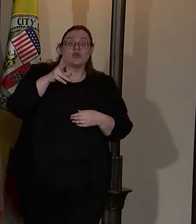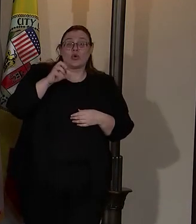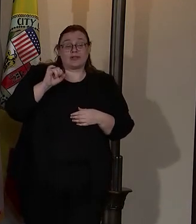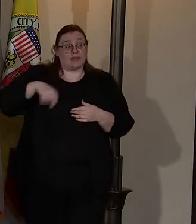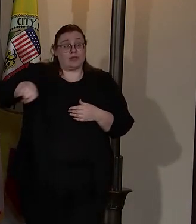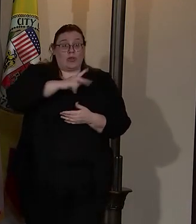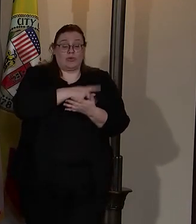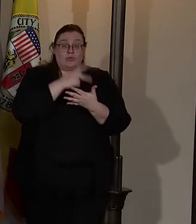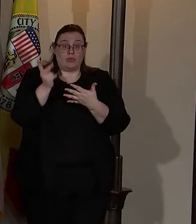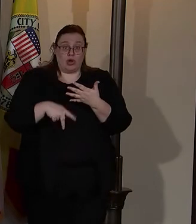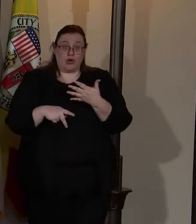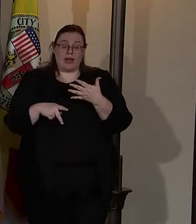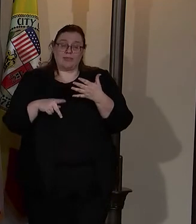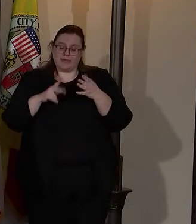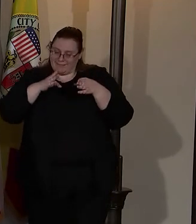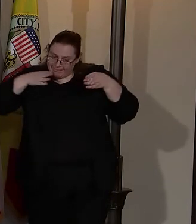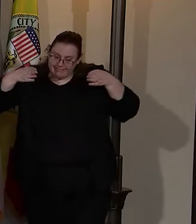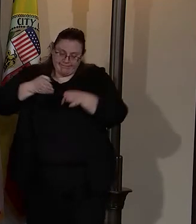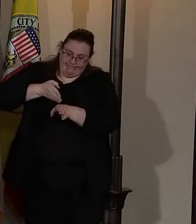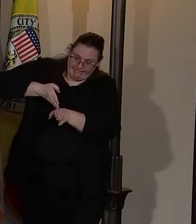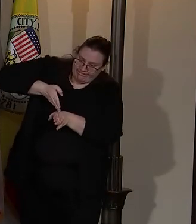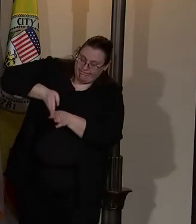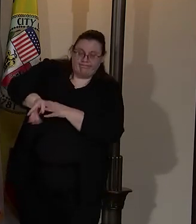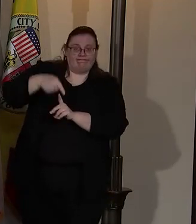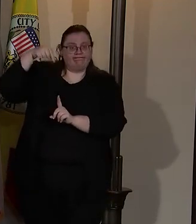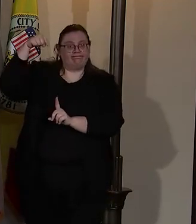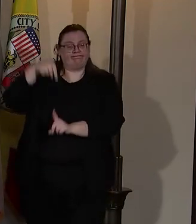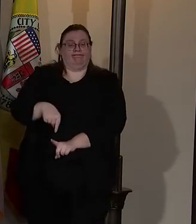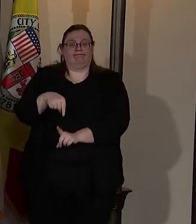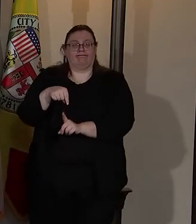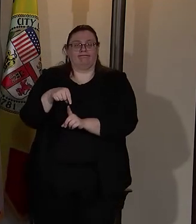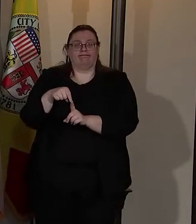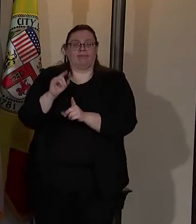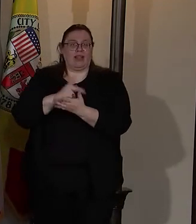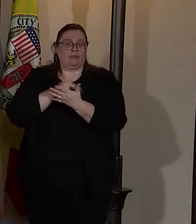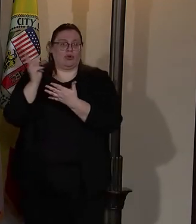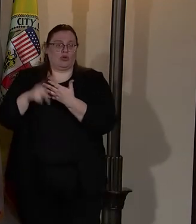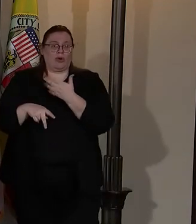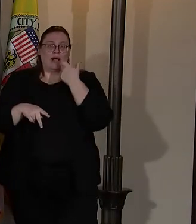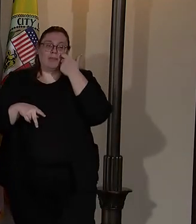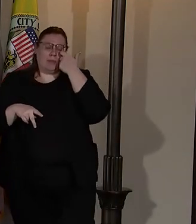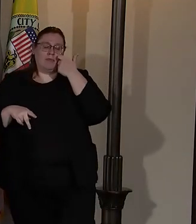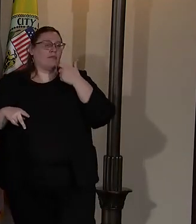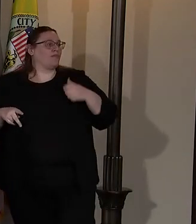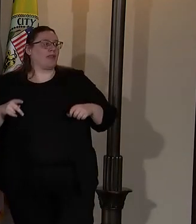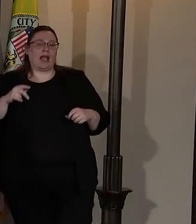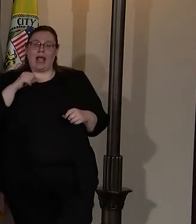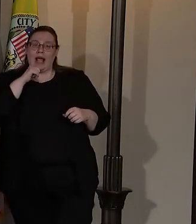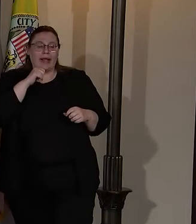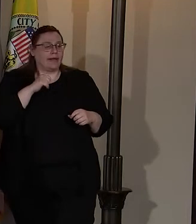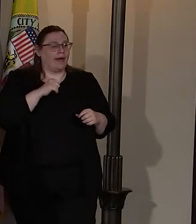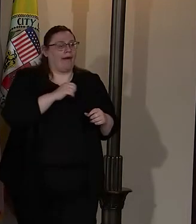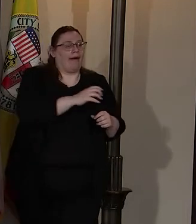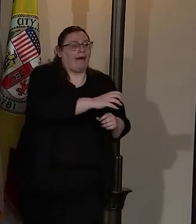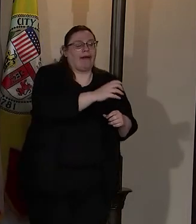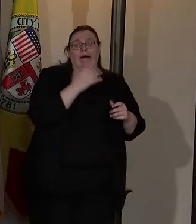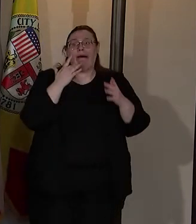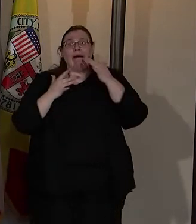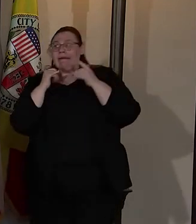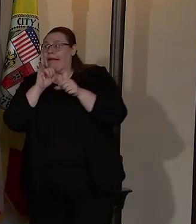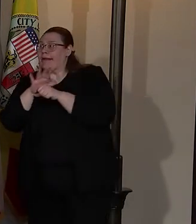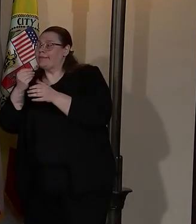programs are dedicated to those programs and not pulled away in a time of scant